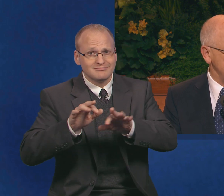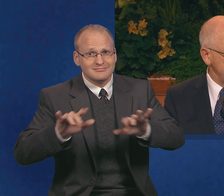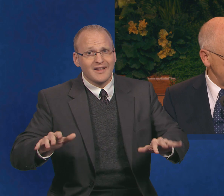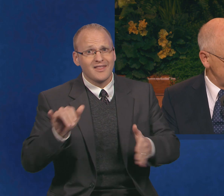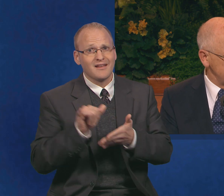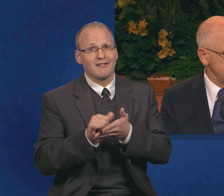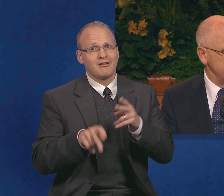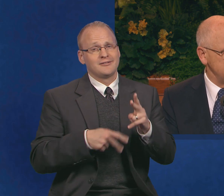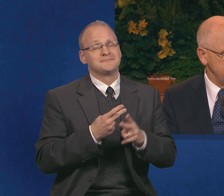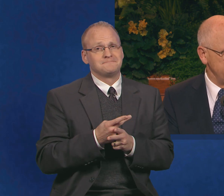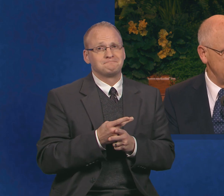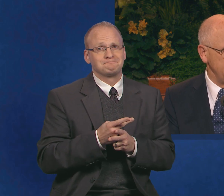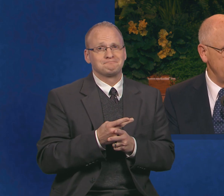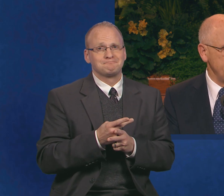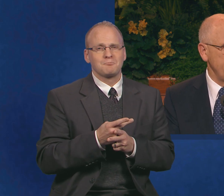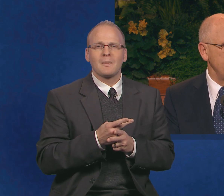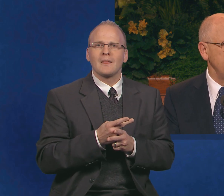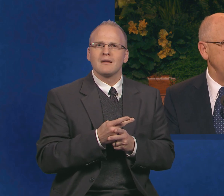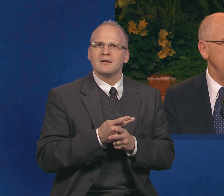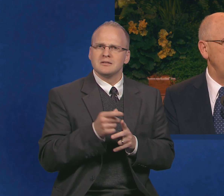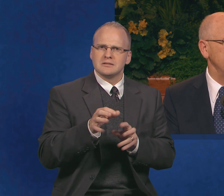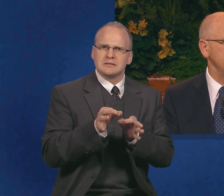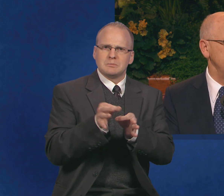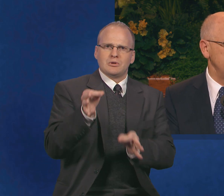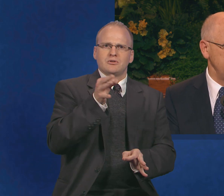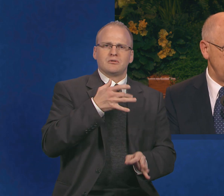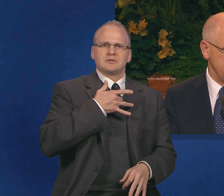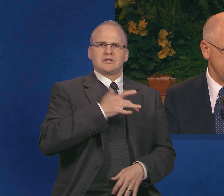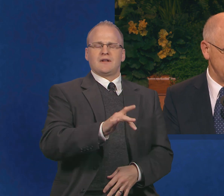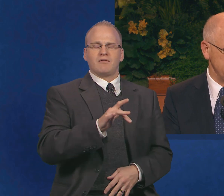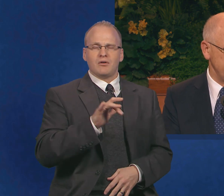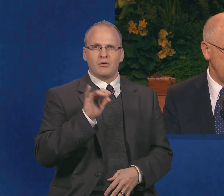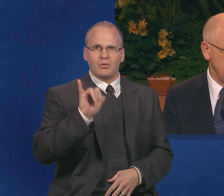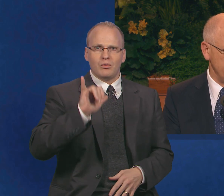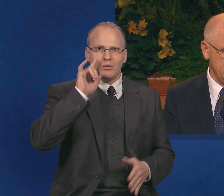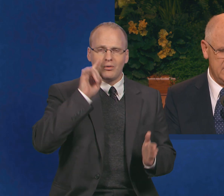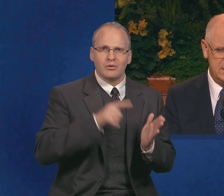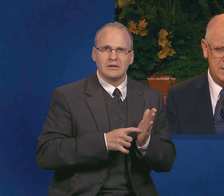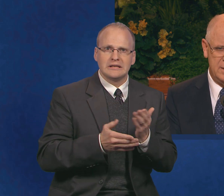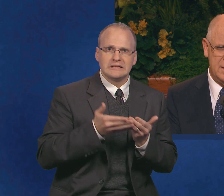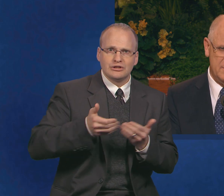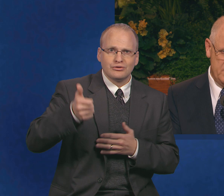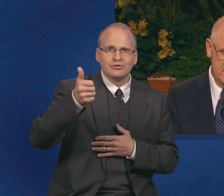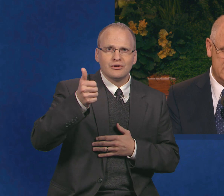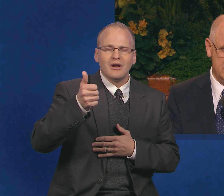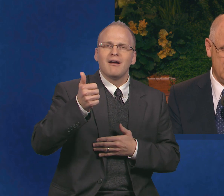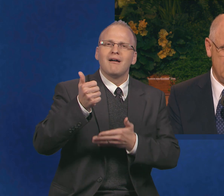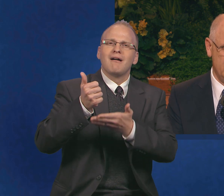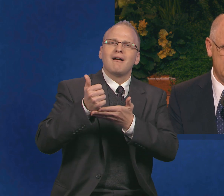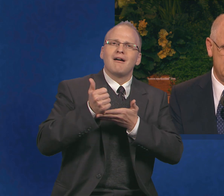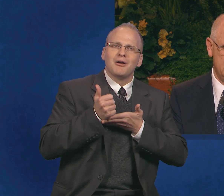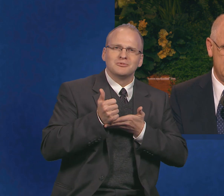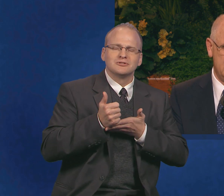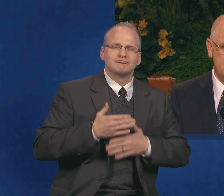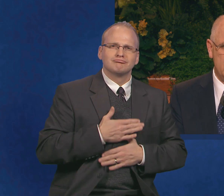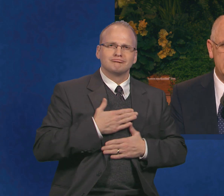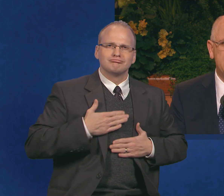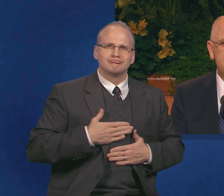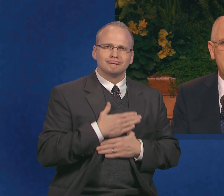spiritual sensitivity can help us enjoy the blessings of harmony and peace in the home. President James